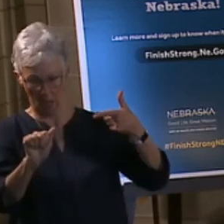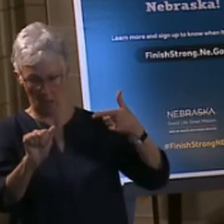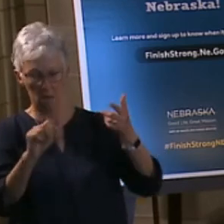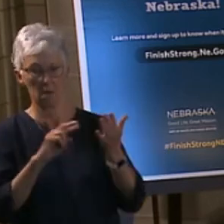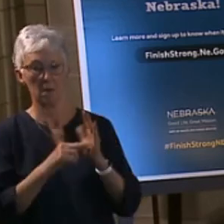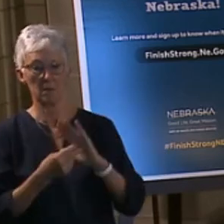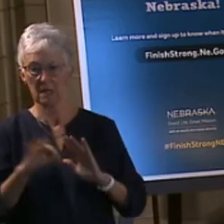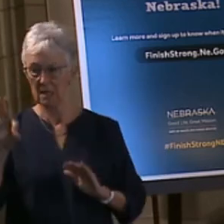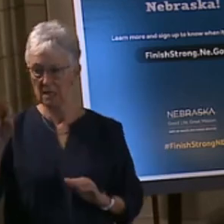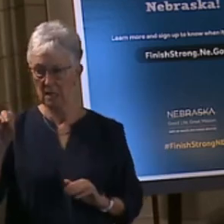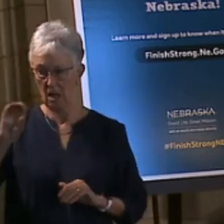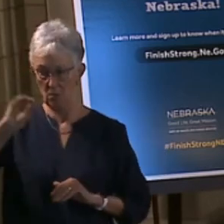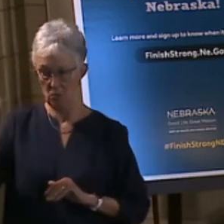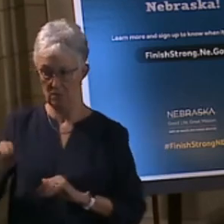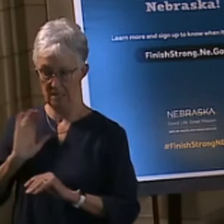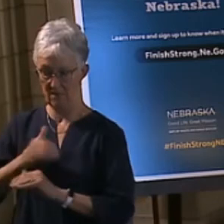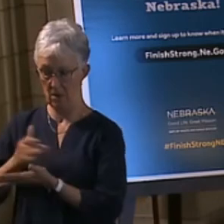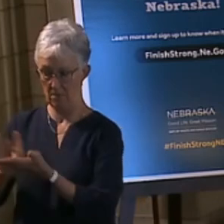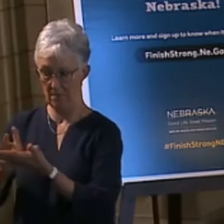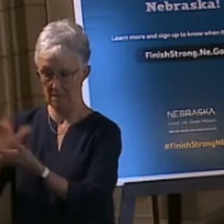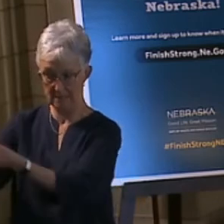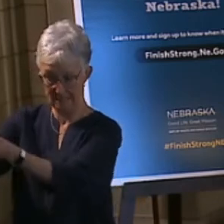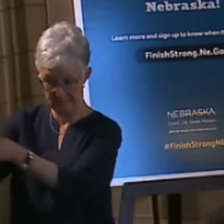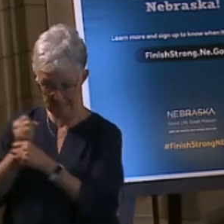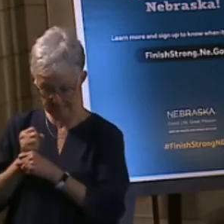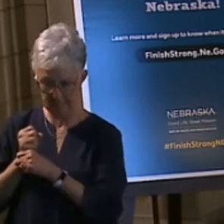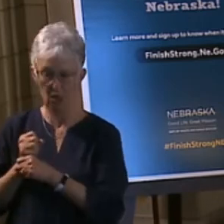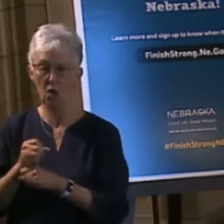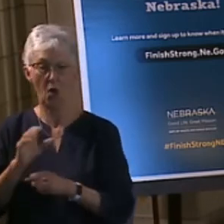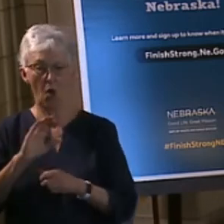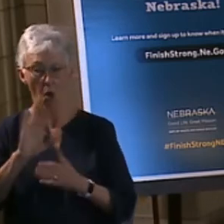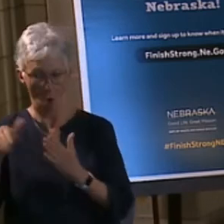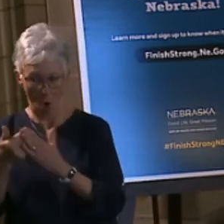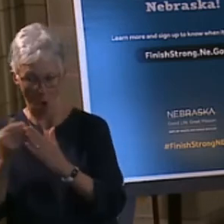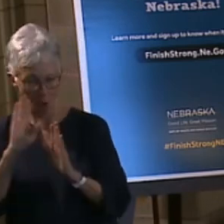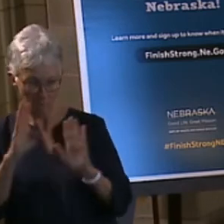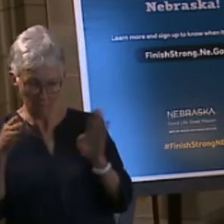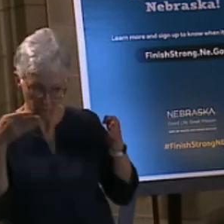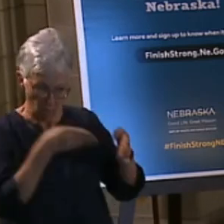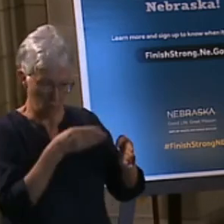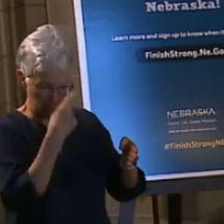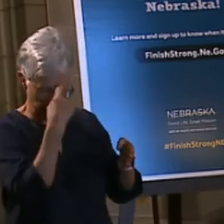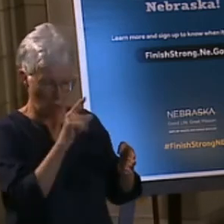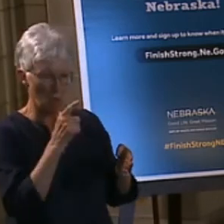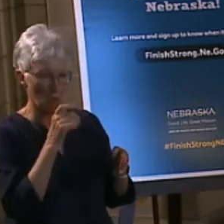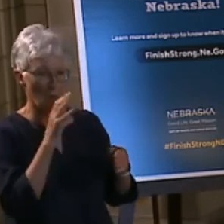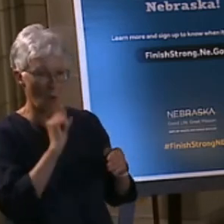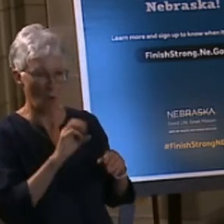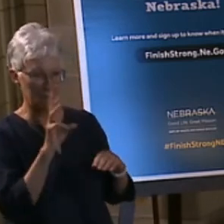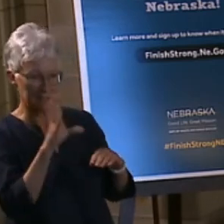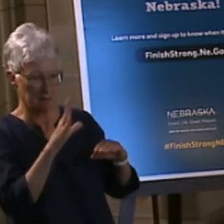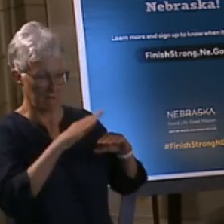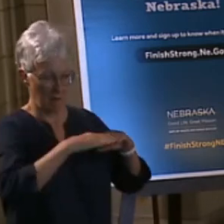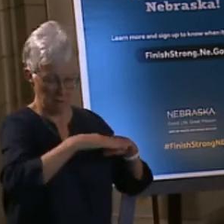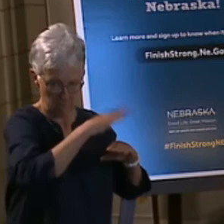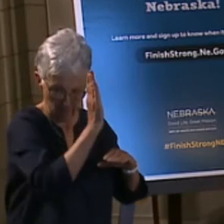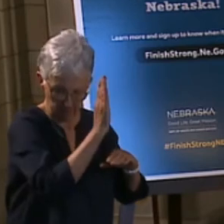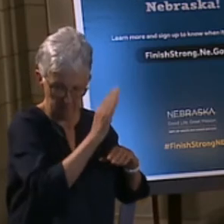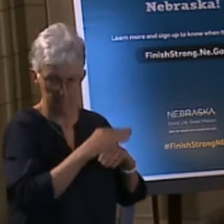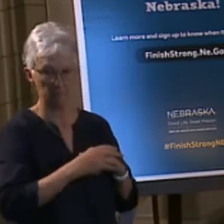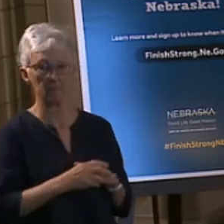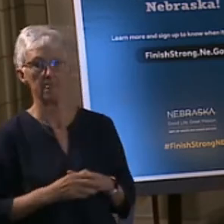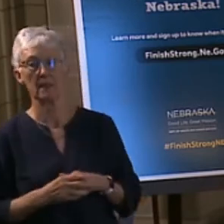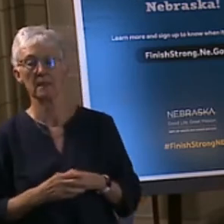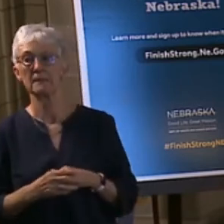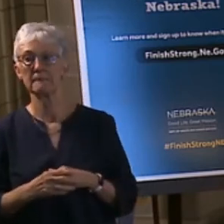the vaccines those folks who were 65 years and older. We've also, since that time, have